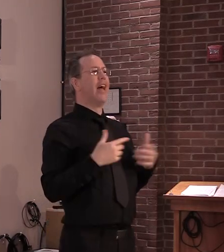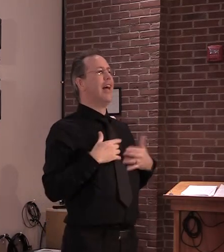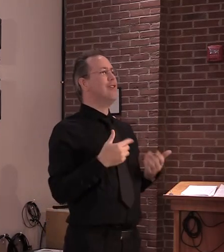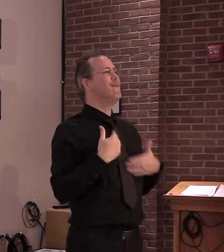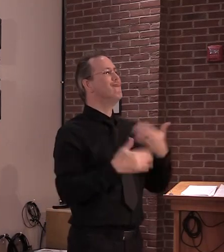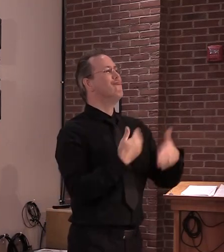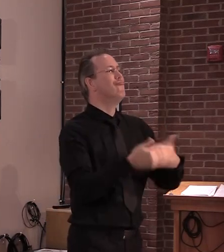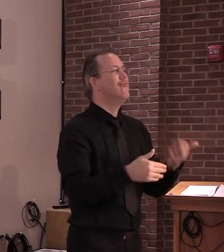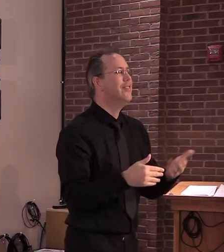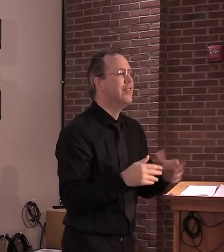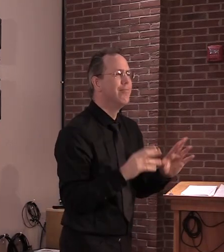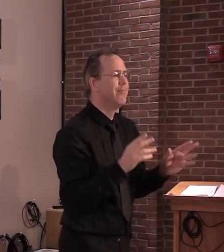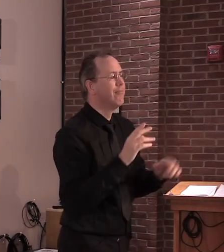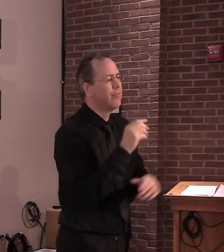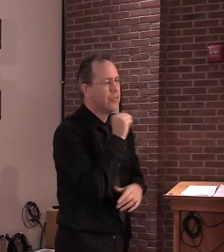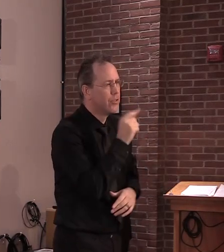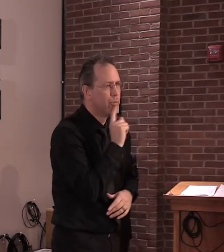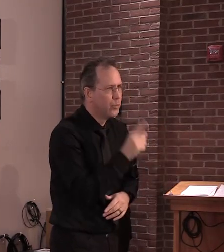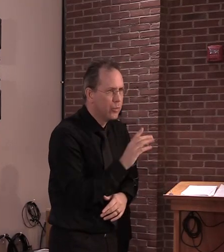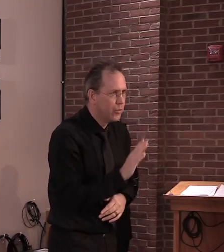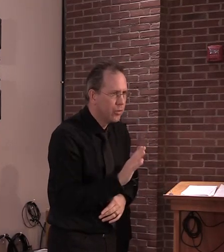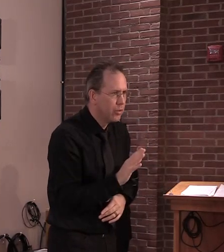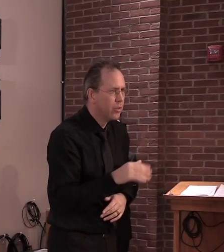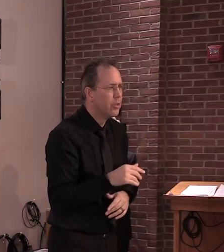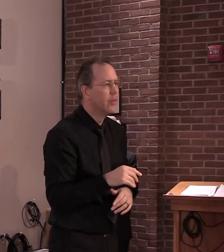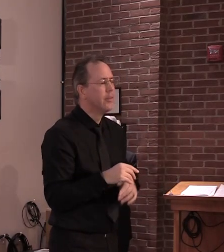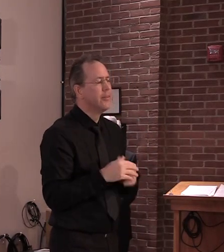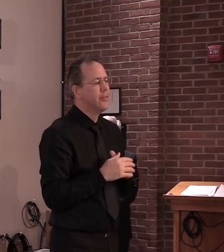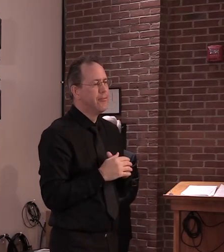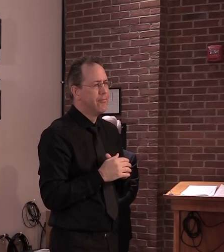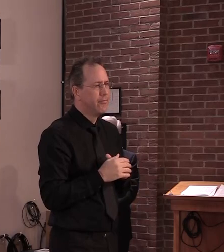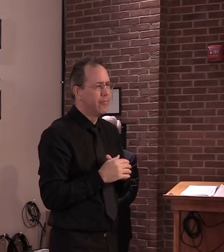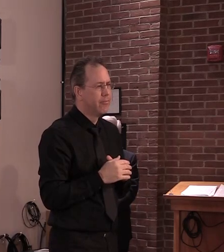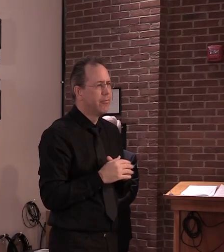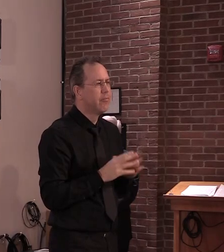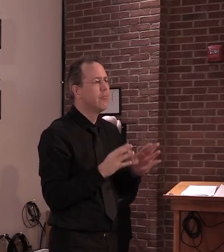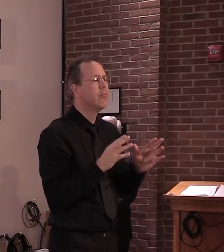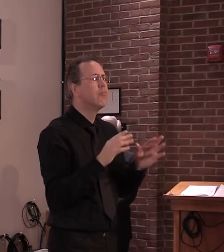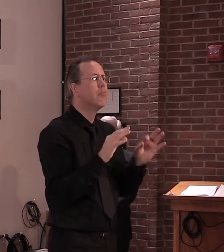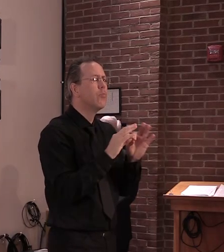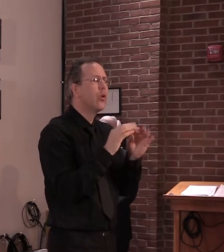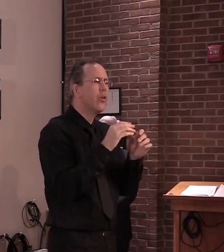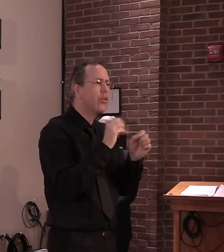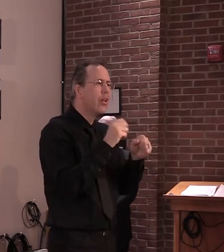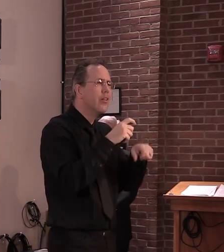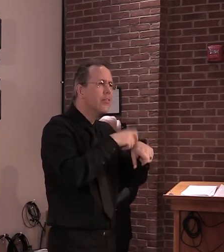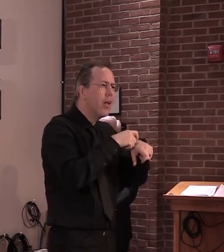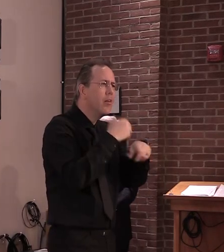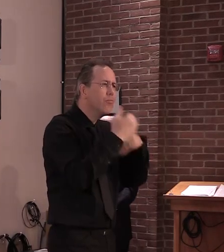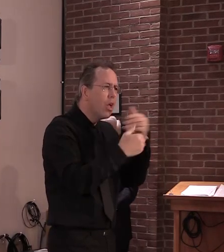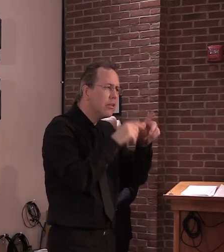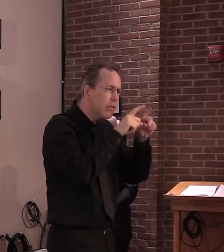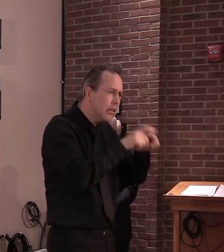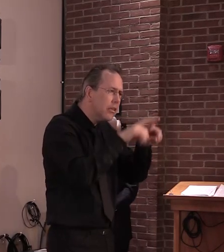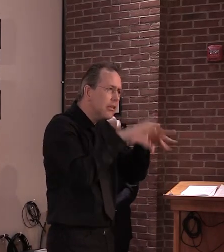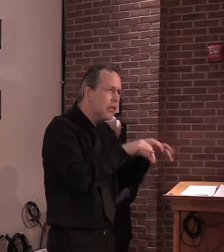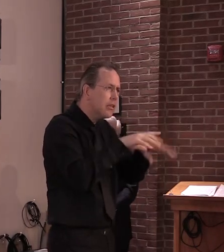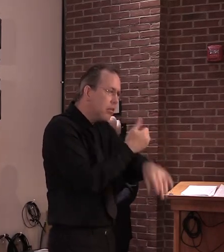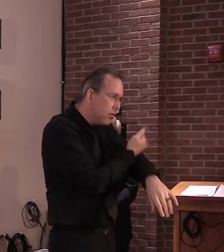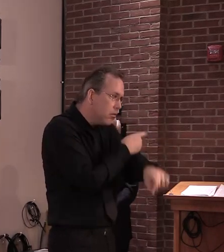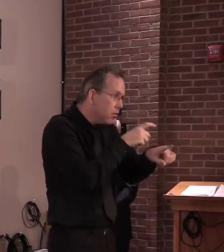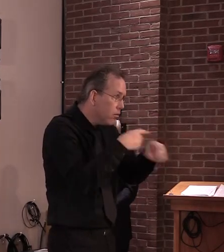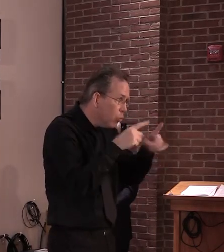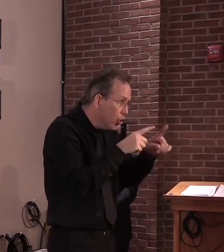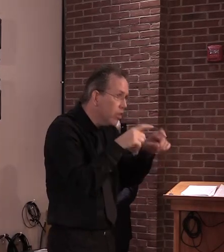such extensive testing that the minimum point would be a year. And most people are